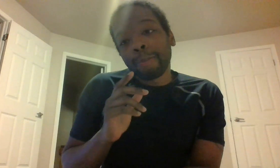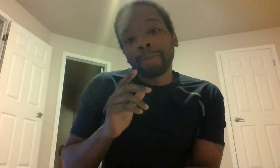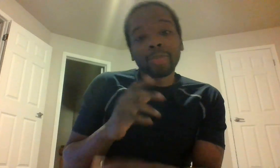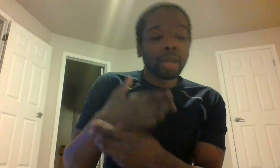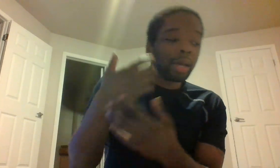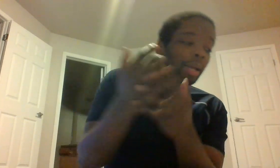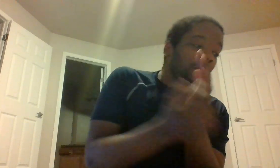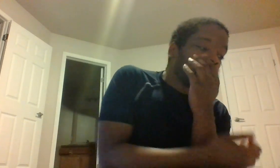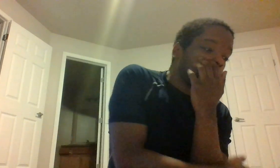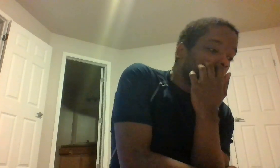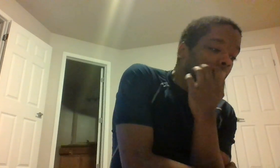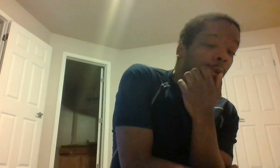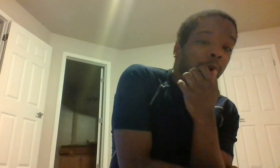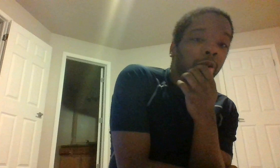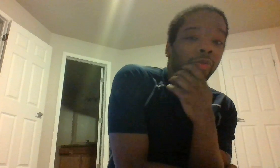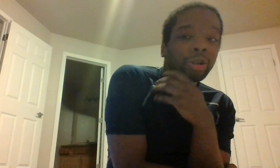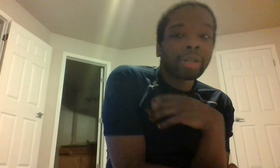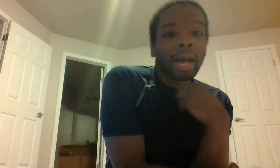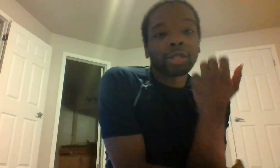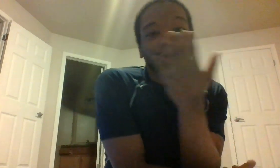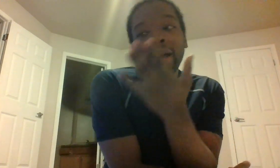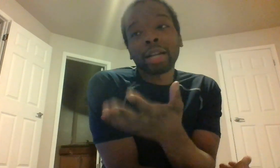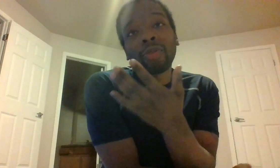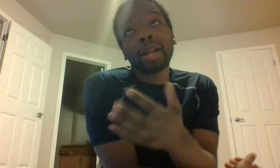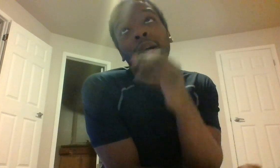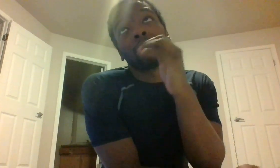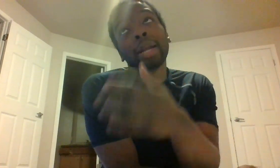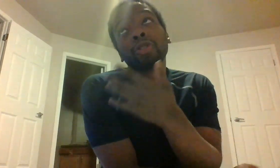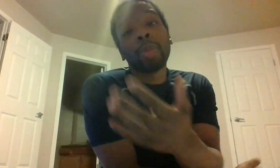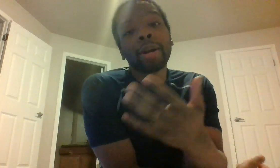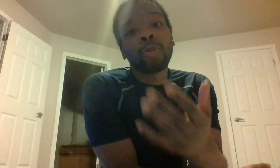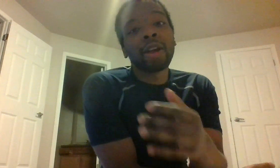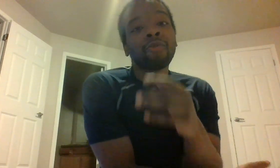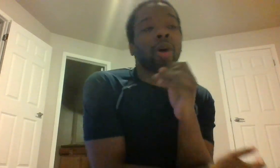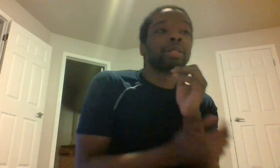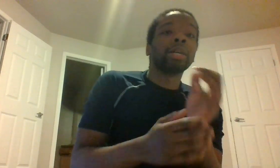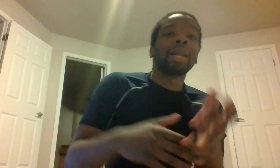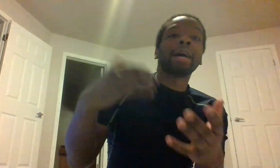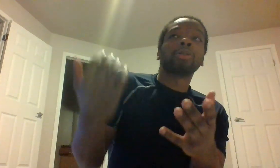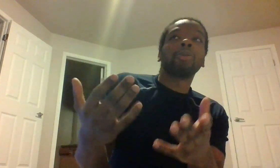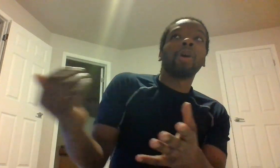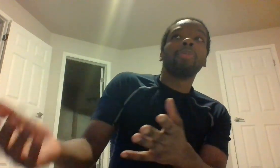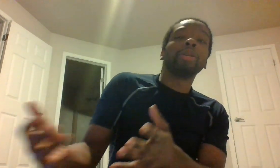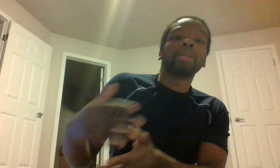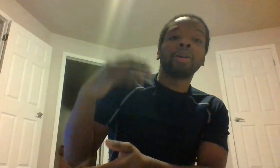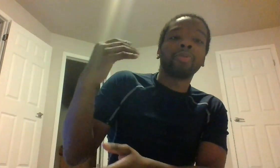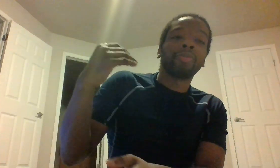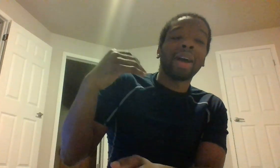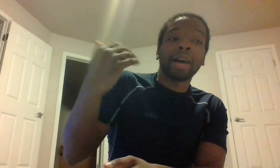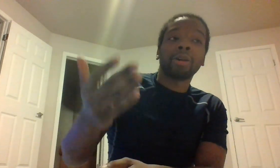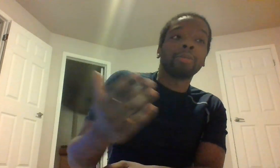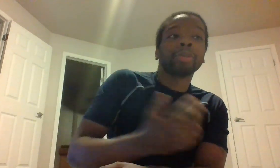some radio frequencies activate on an electromagnetic wave while sun acts on a vibration of atoms